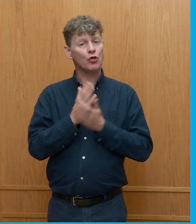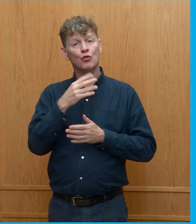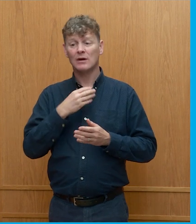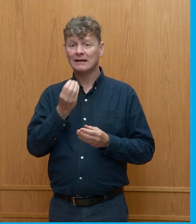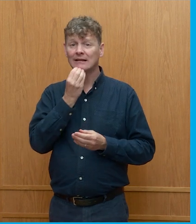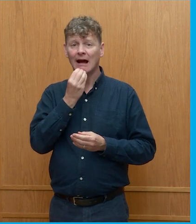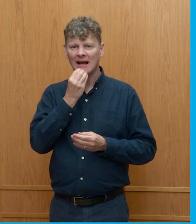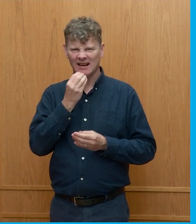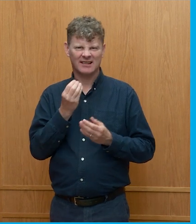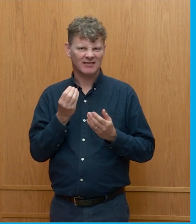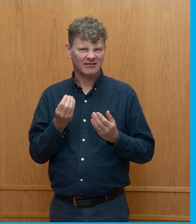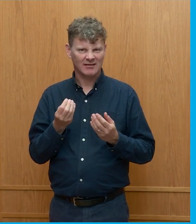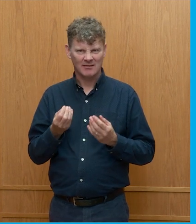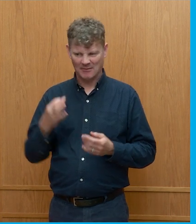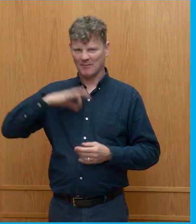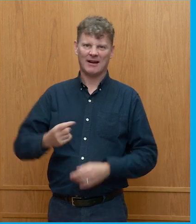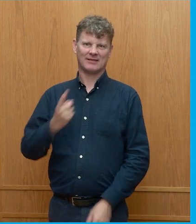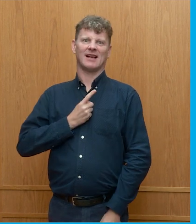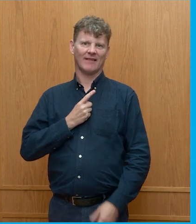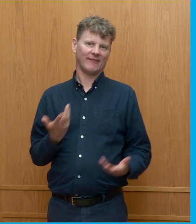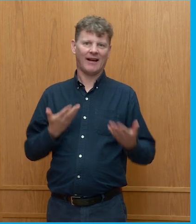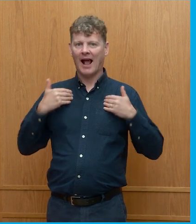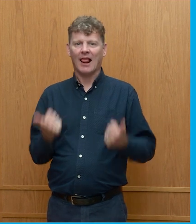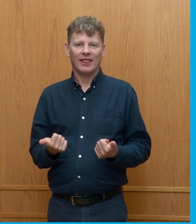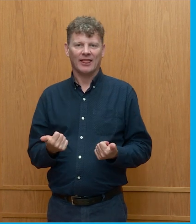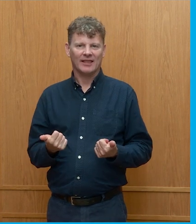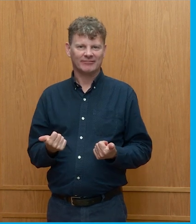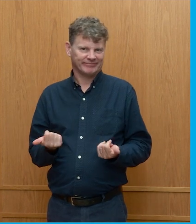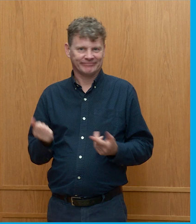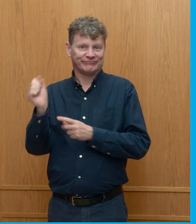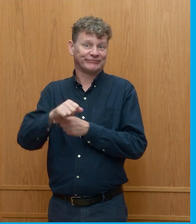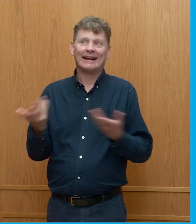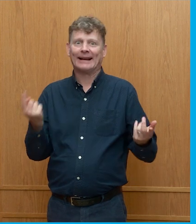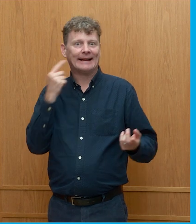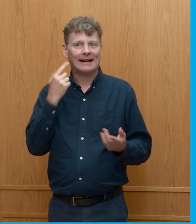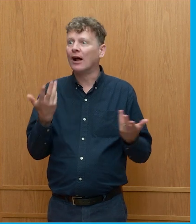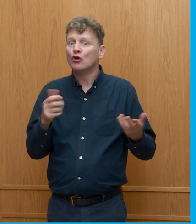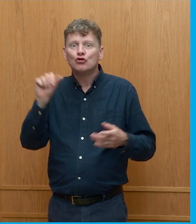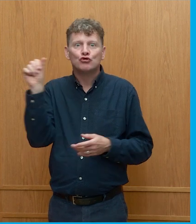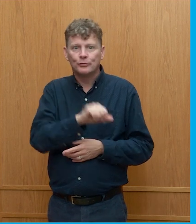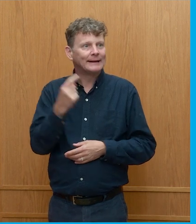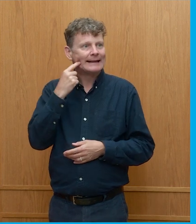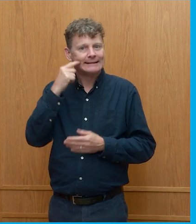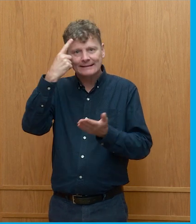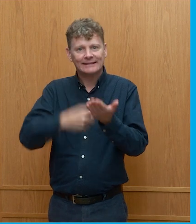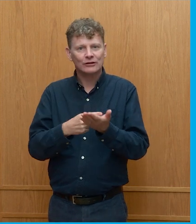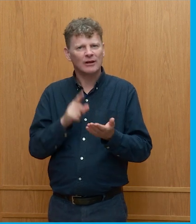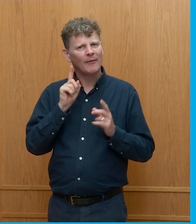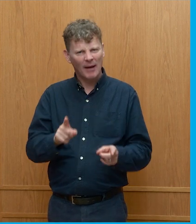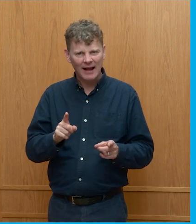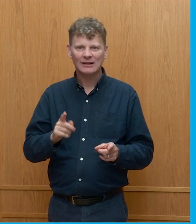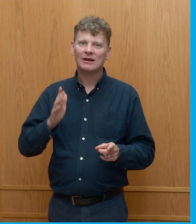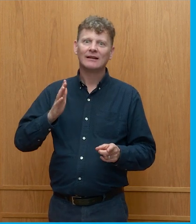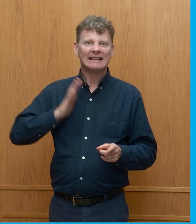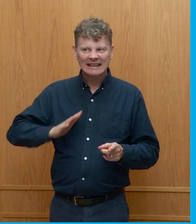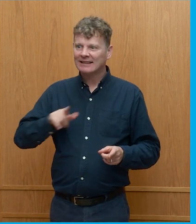obvious health benefits, that it is a no-brainer, actually, a lot of this, but it requires so much change that it